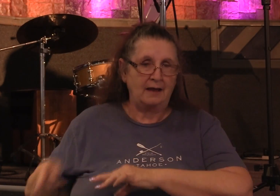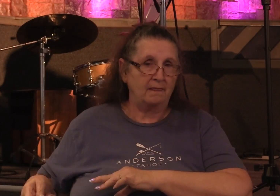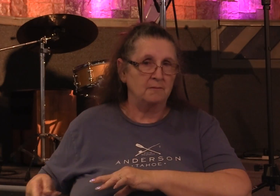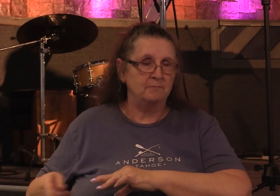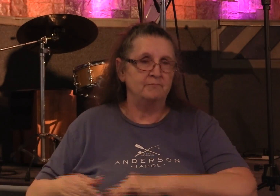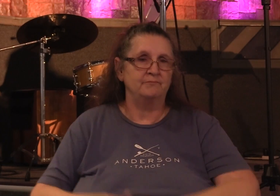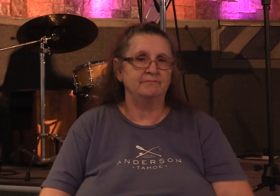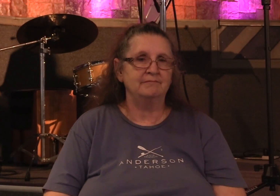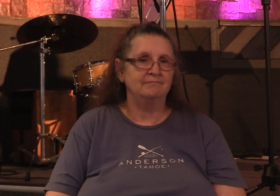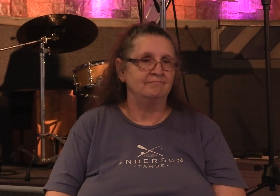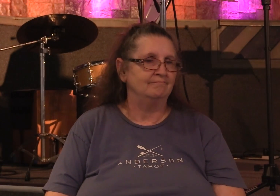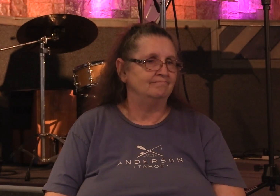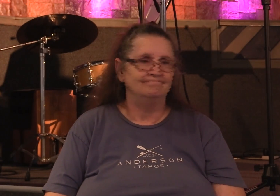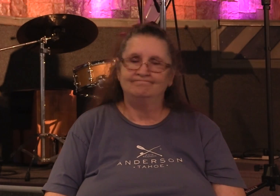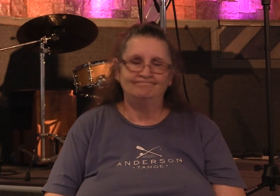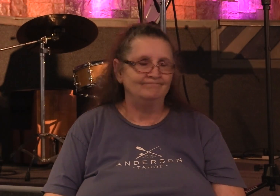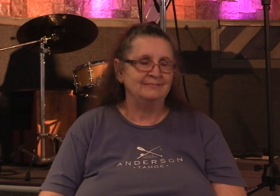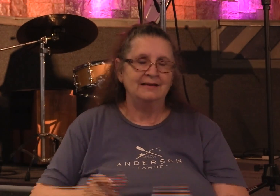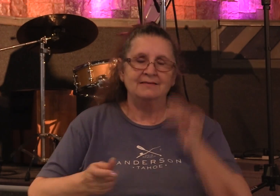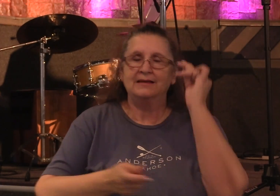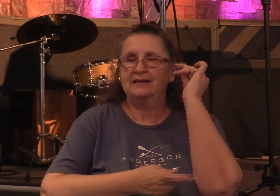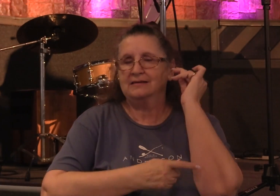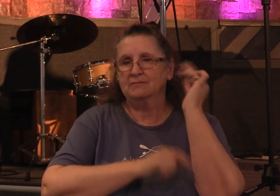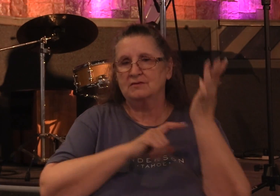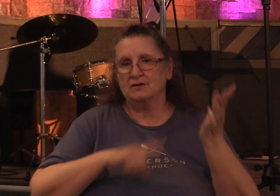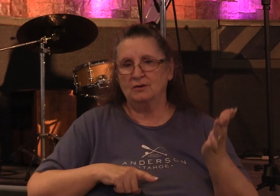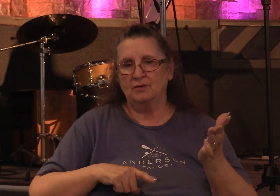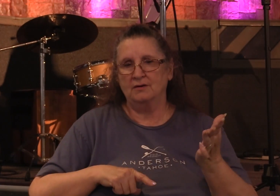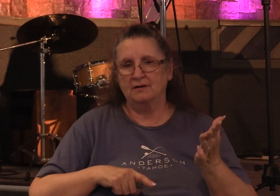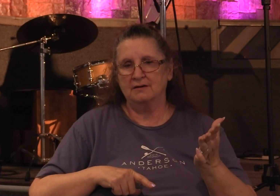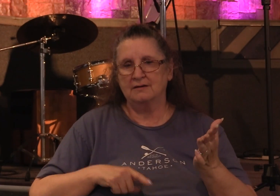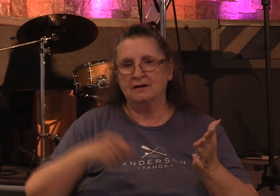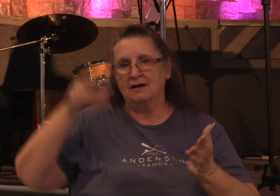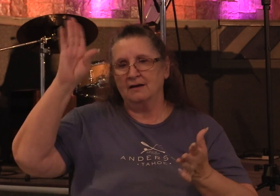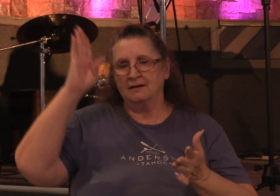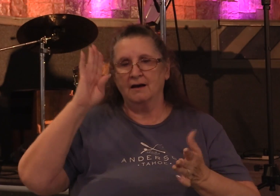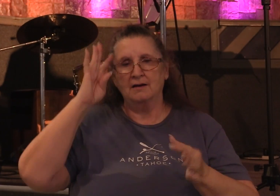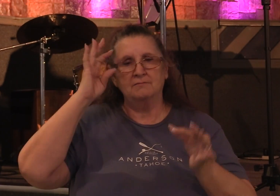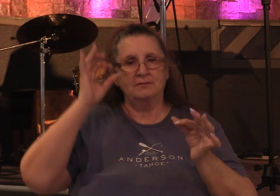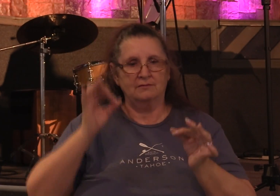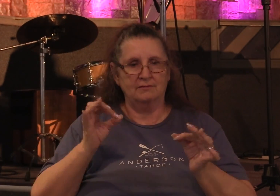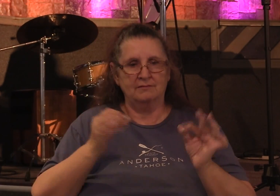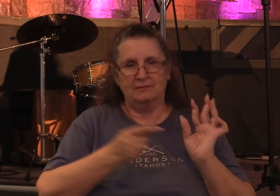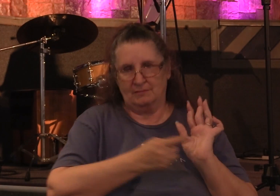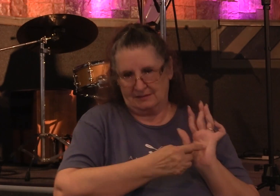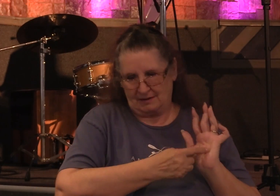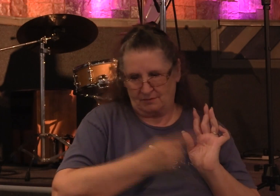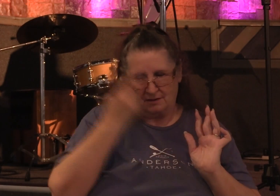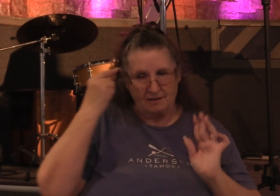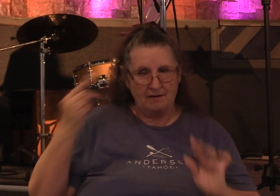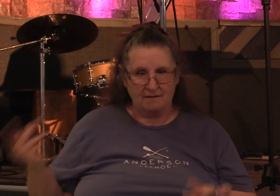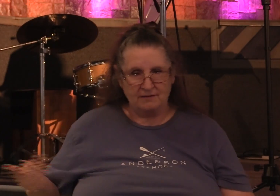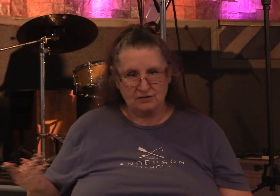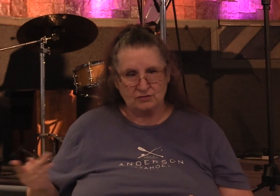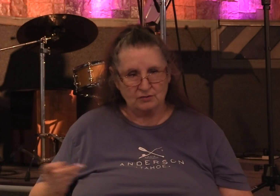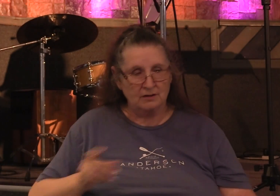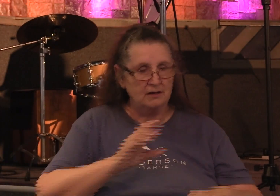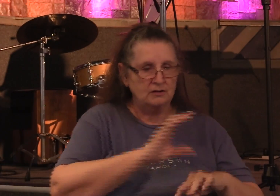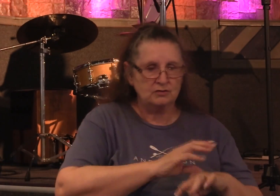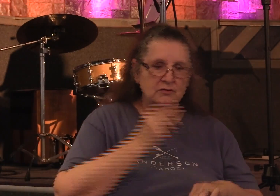either way they tempted the Lord and we see that they were dealt with God made an example to the church then and